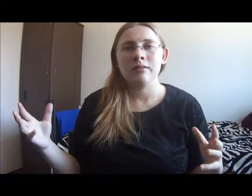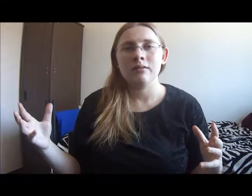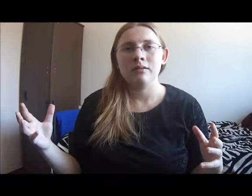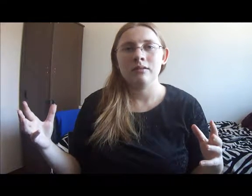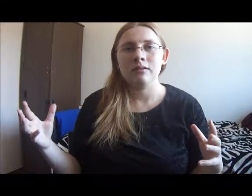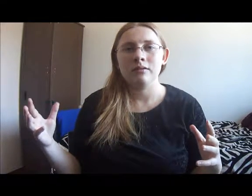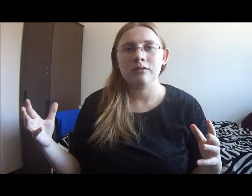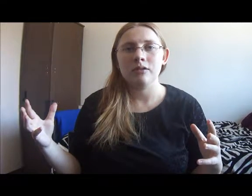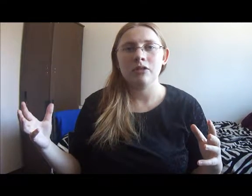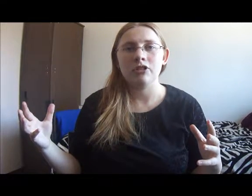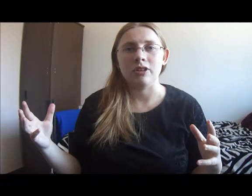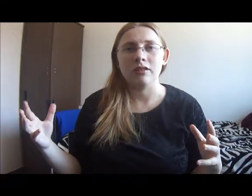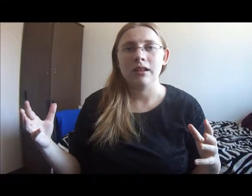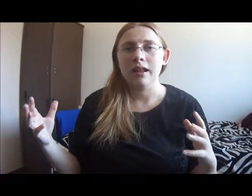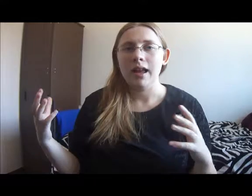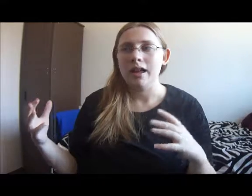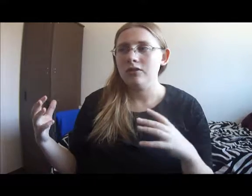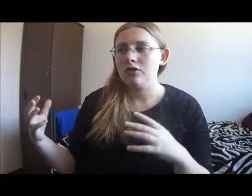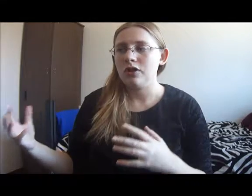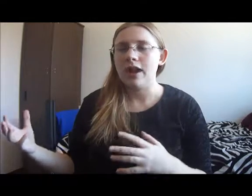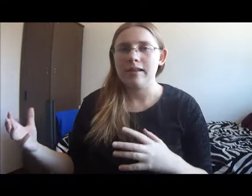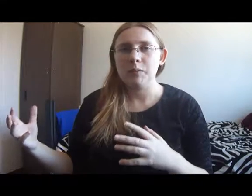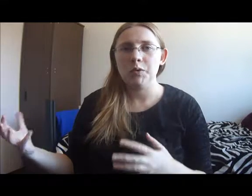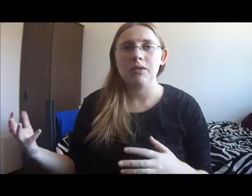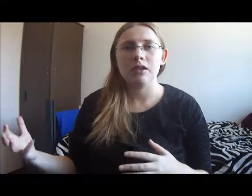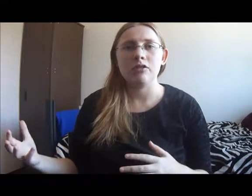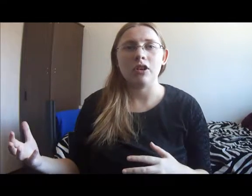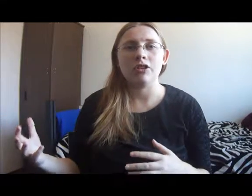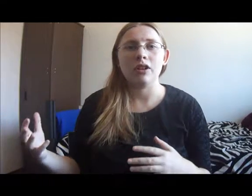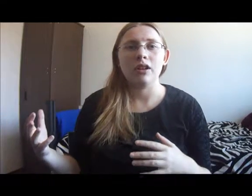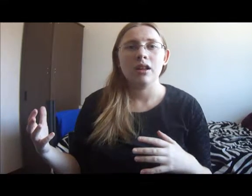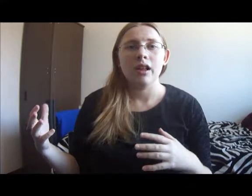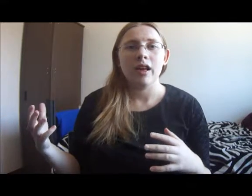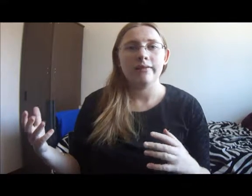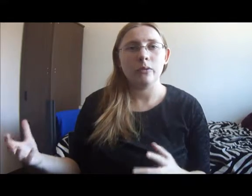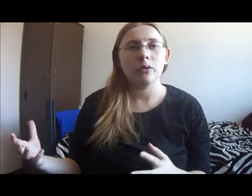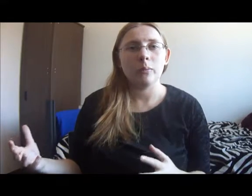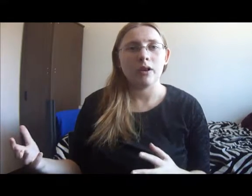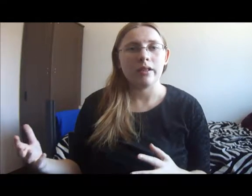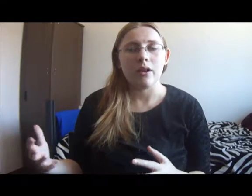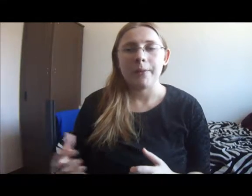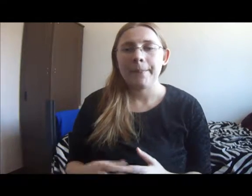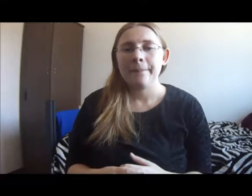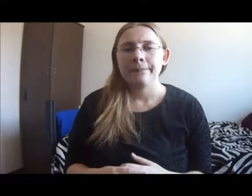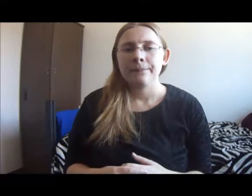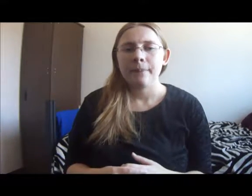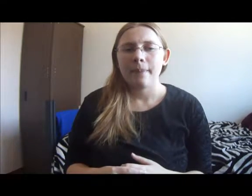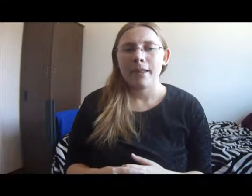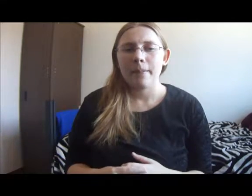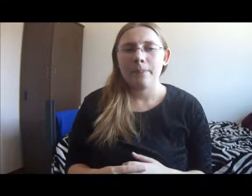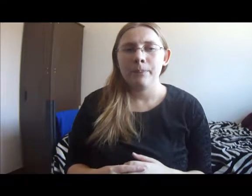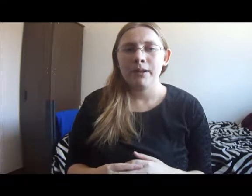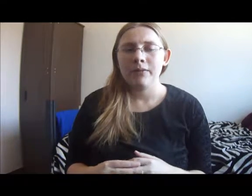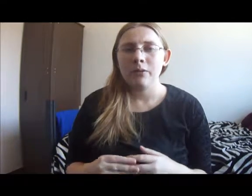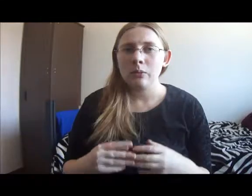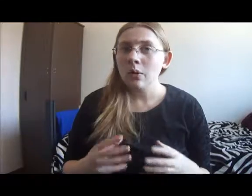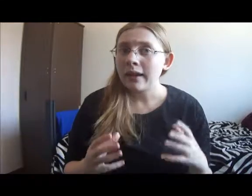destruction. And to try and move the destruction of Voldemort along. But if you look